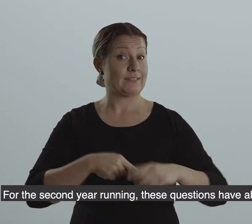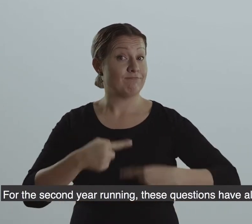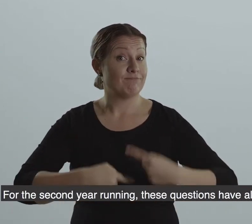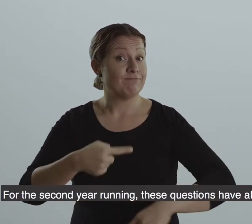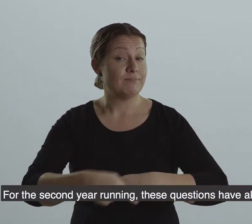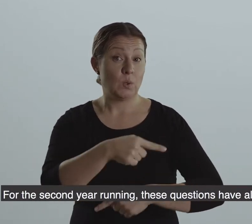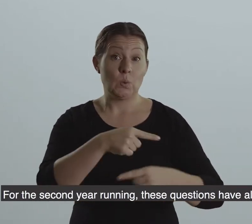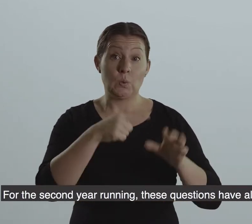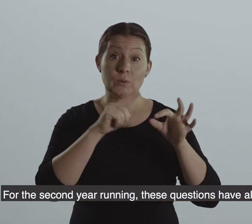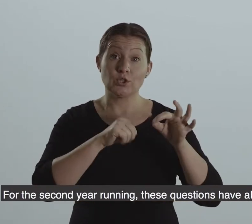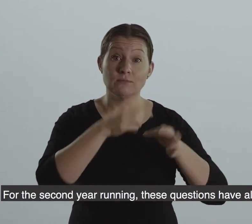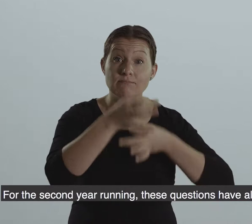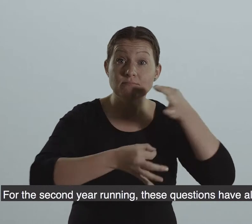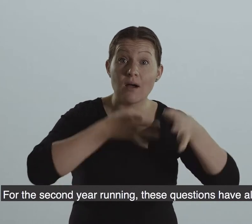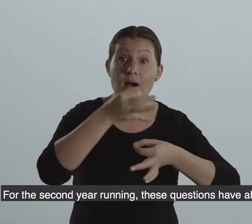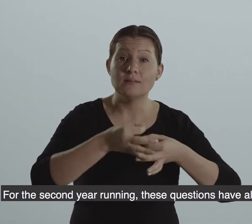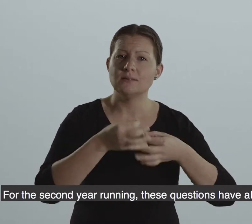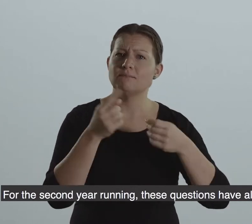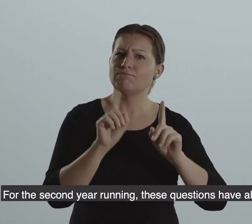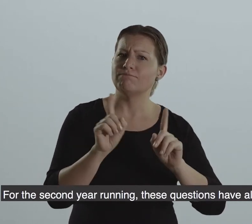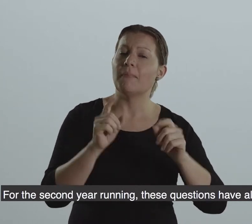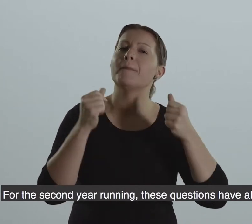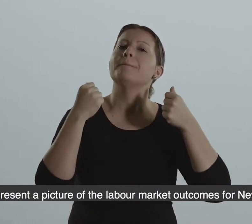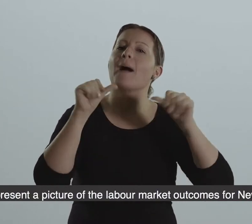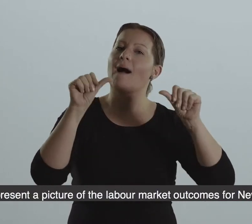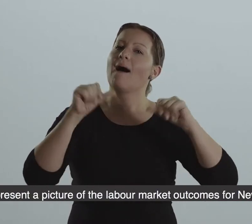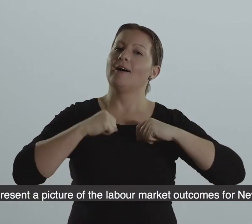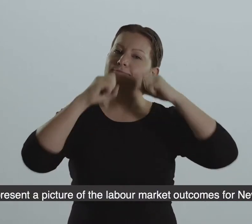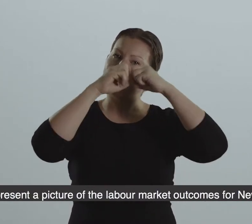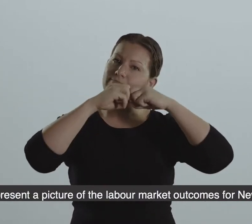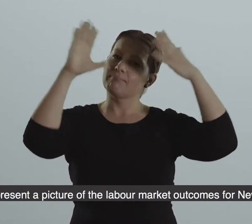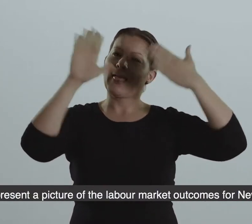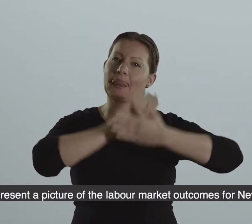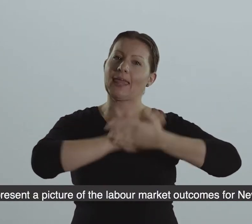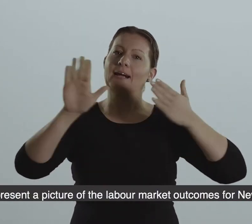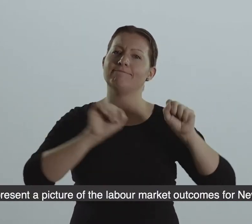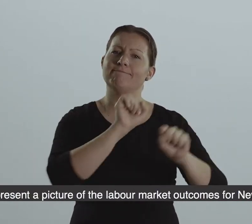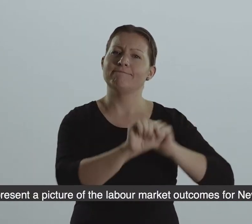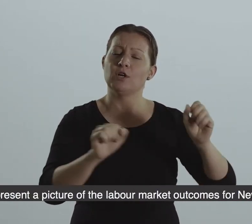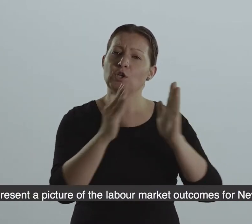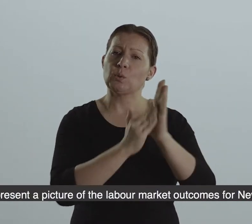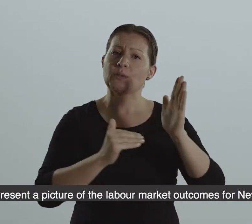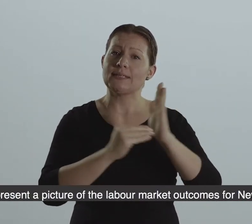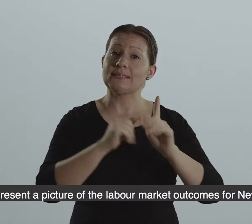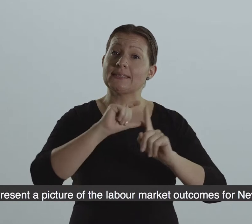For the second year running these questions have allowed us to present a picture of the labour market outcomes for New